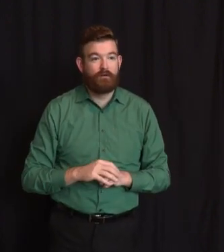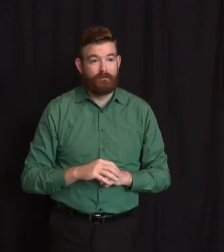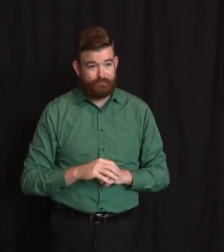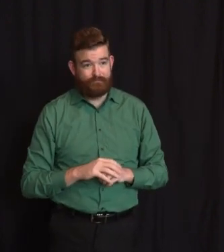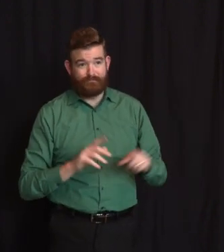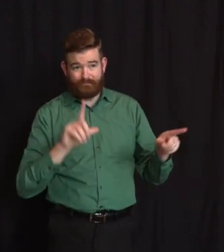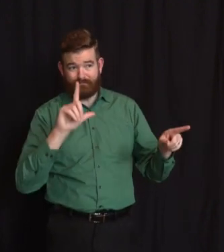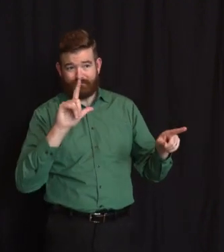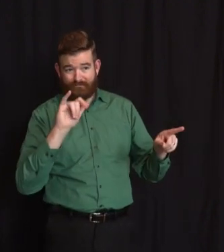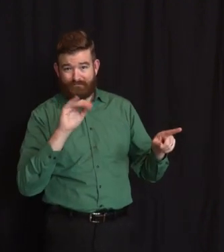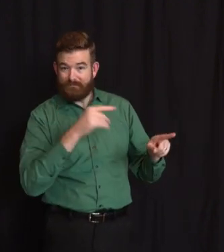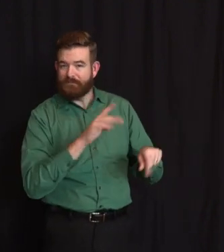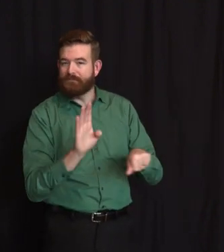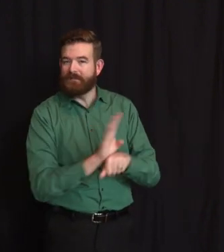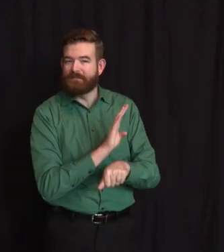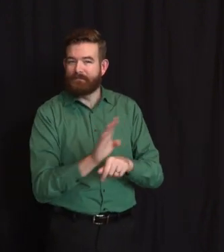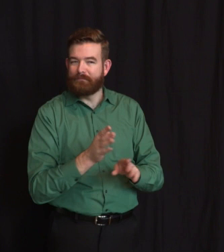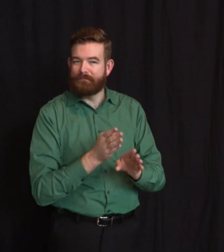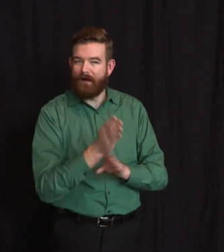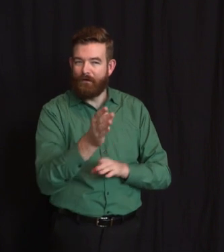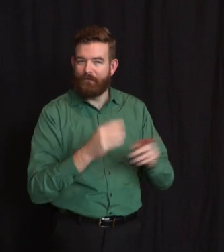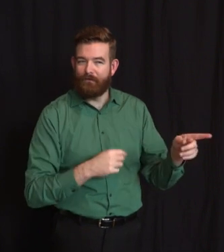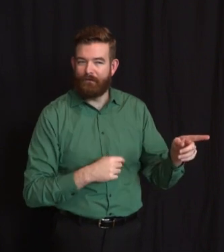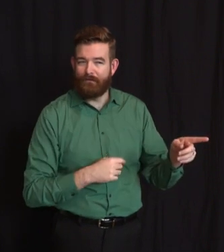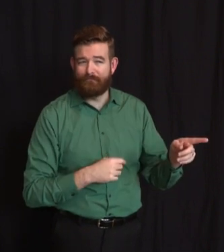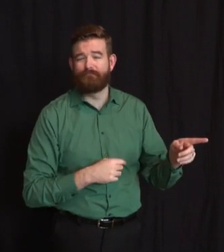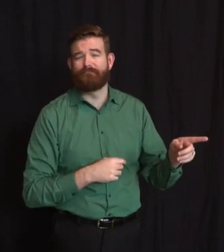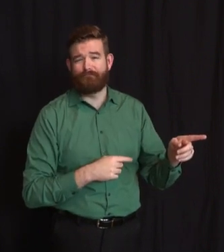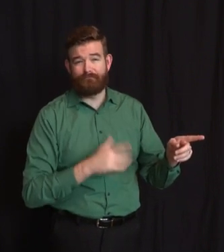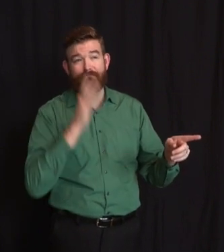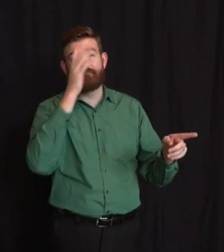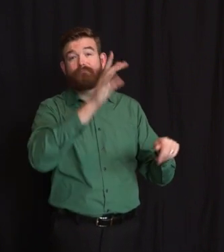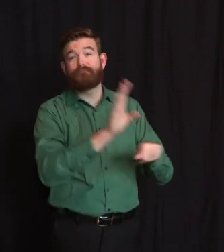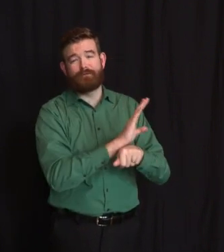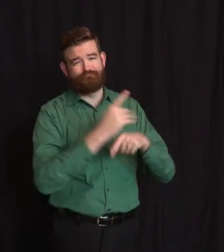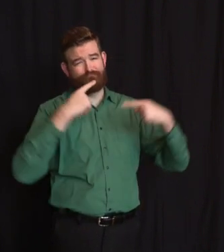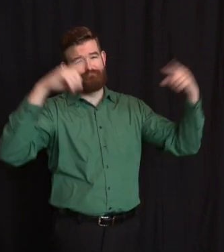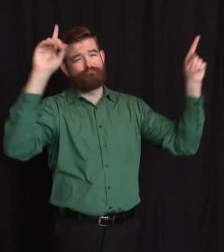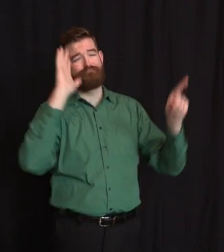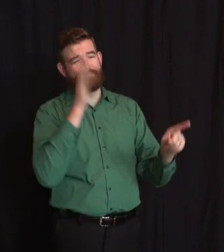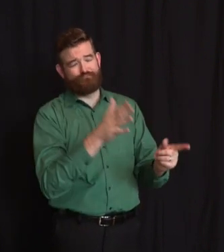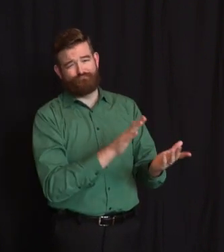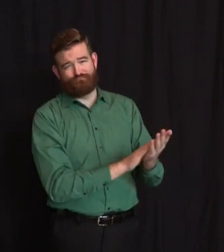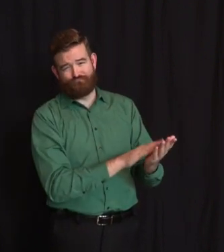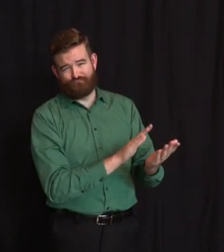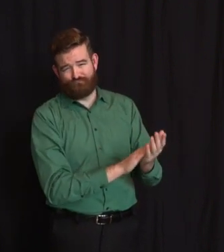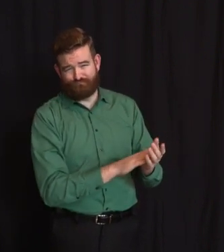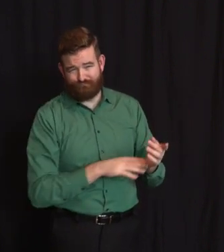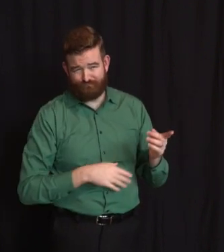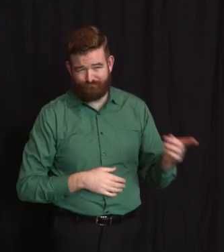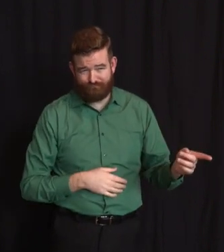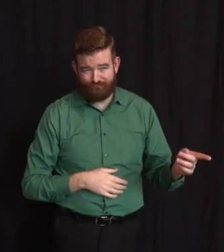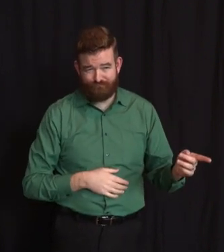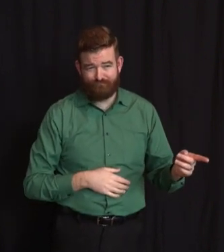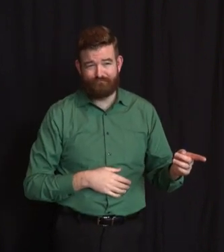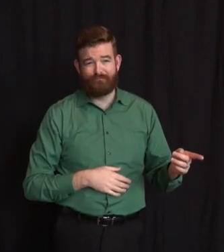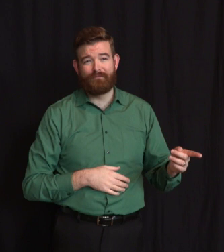tremendous future ahead of him. To you, Liam, and your family, I know you're watching. I hope you never give up your spirit of giving back.